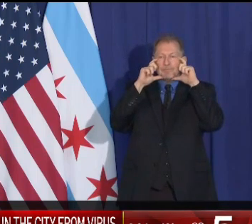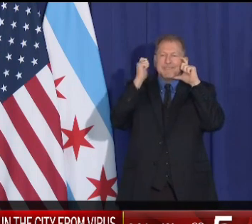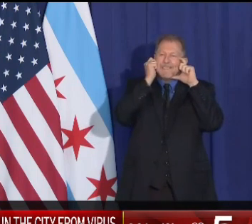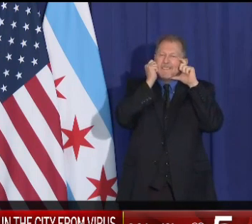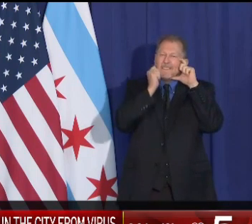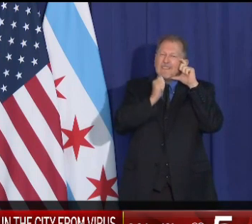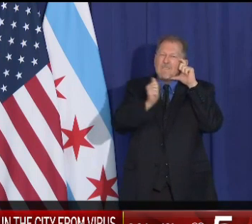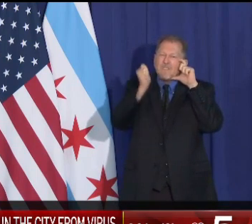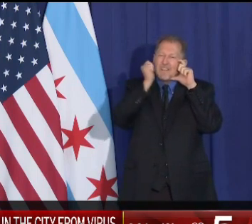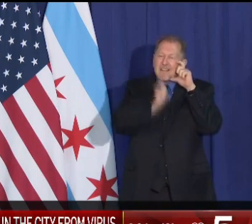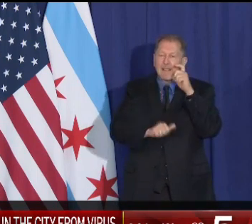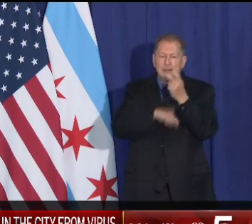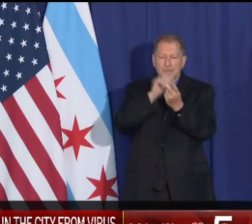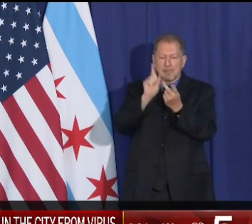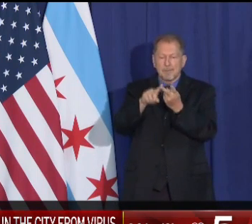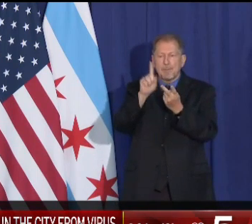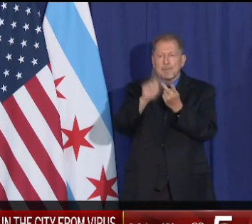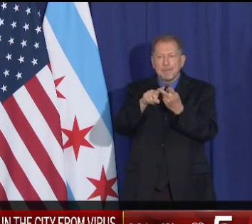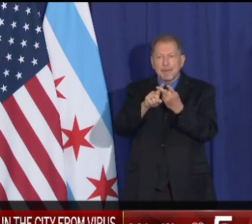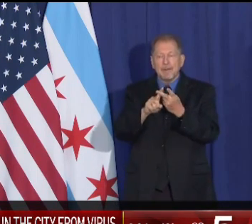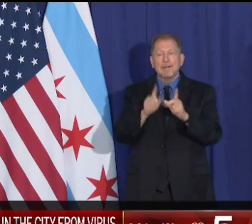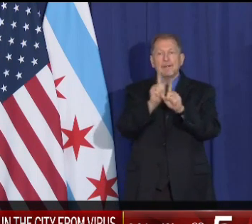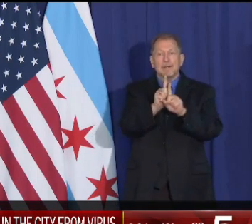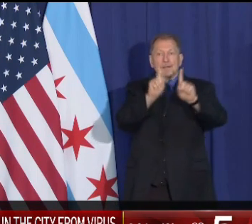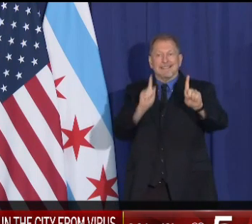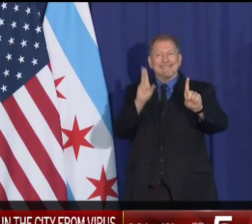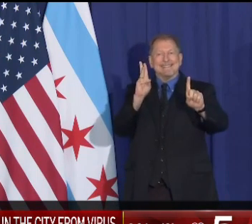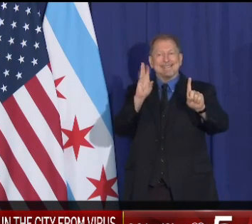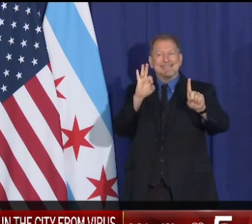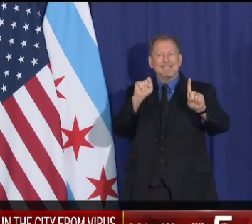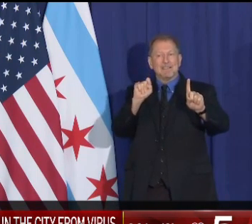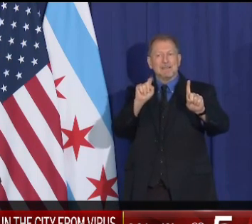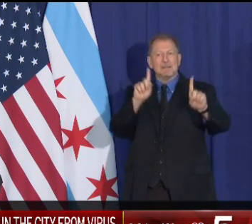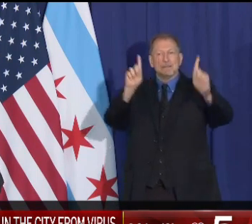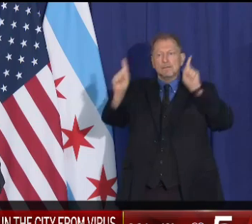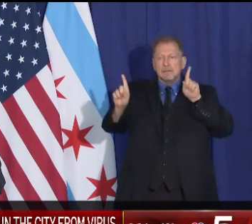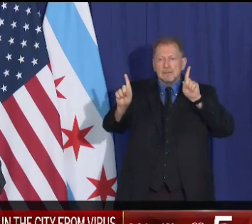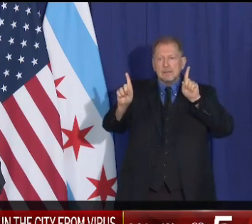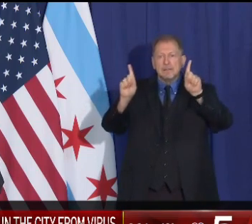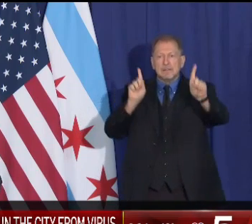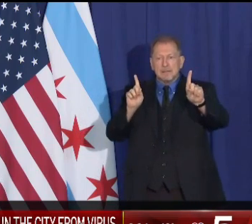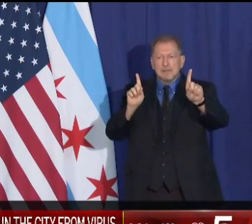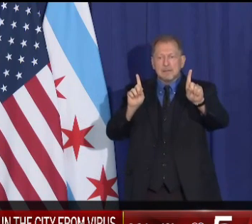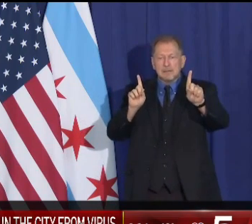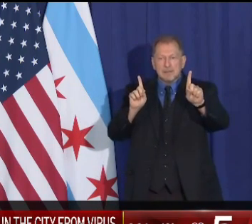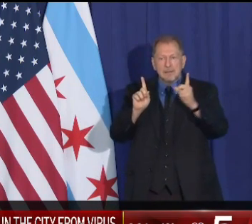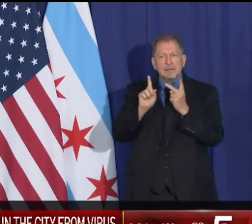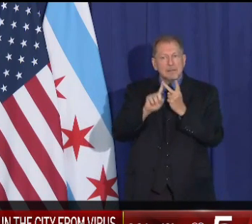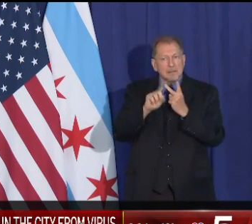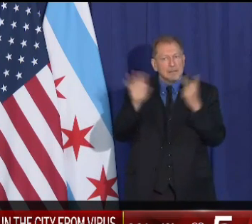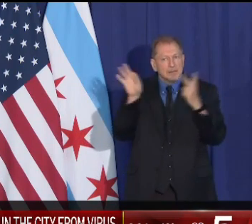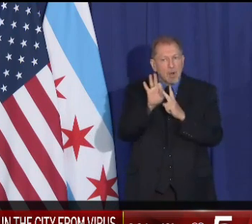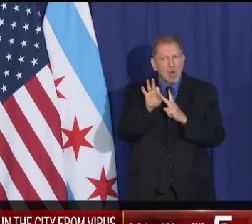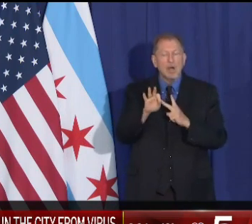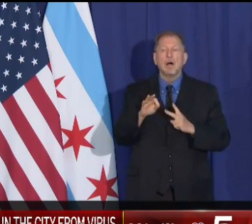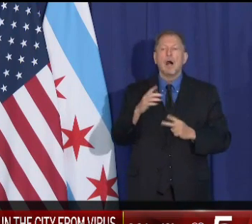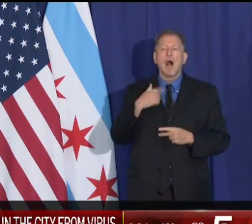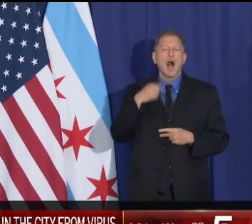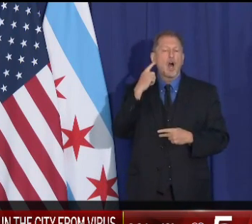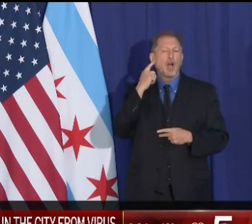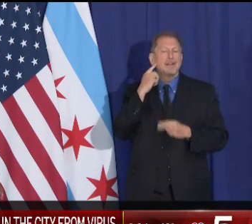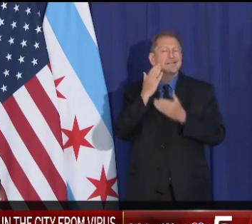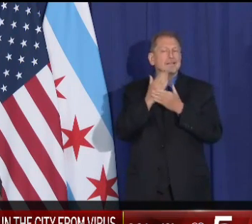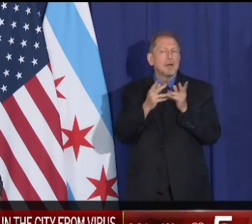We've got to double down on maintaining social distance. I've heard some disturbing reports that in certain